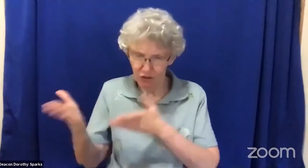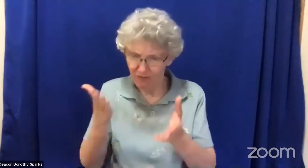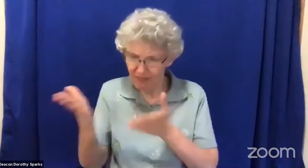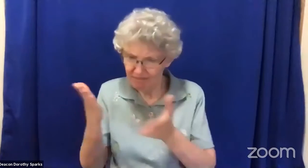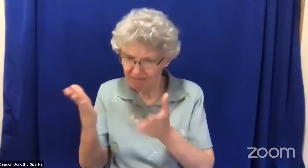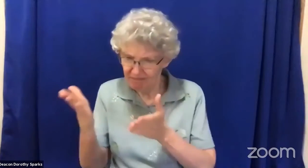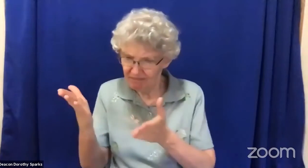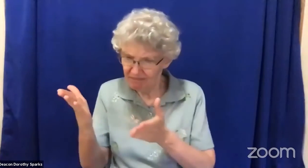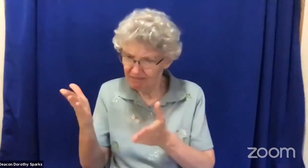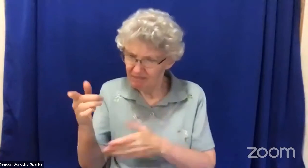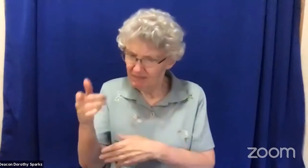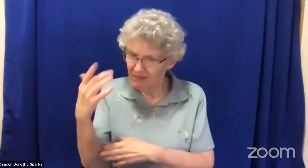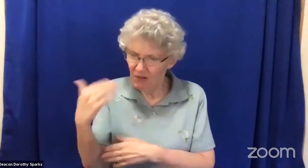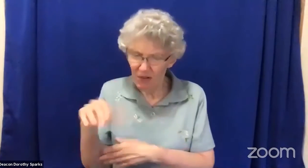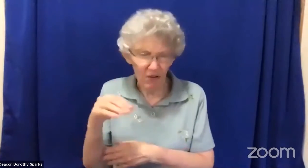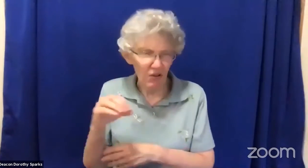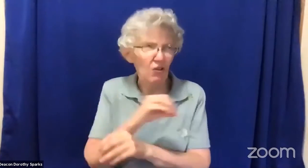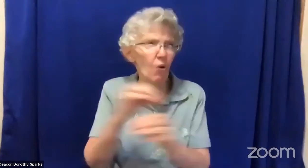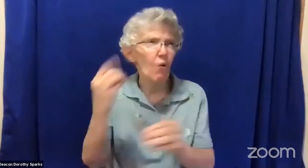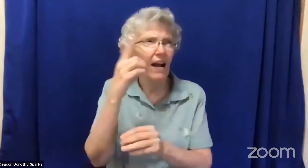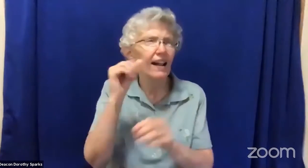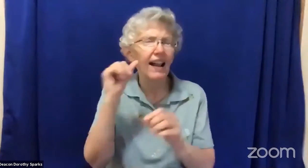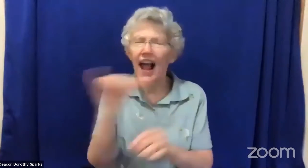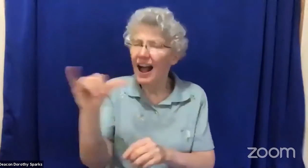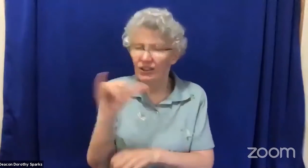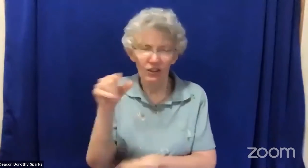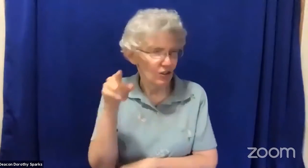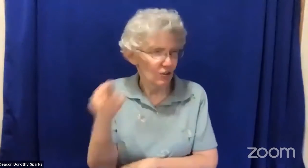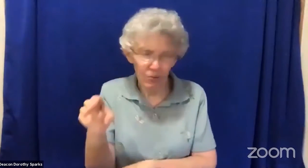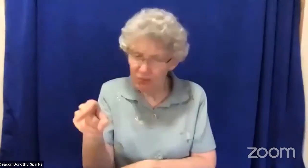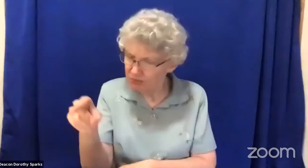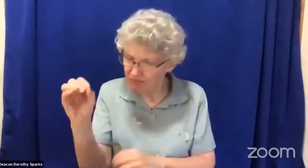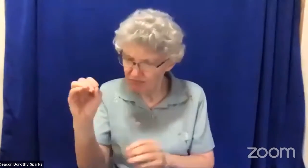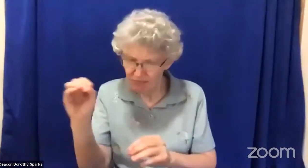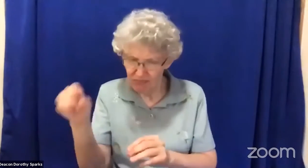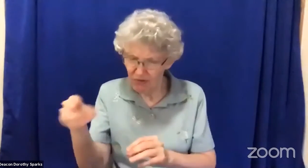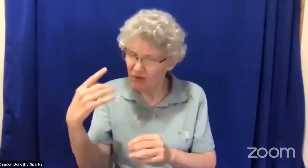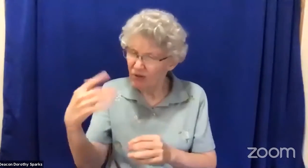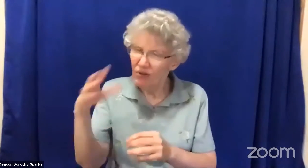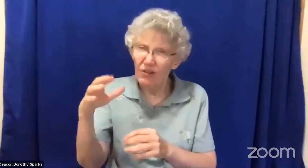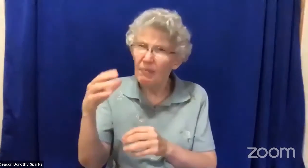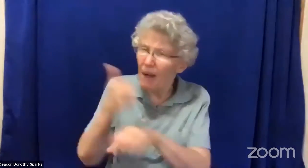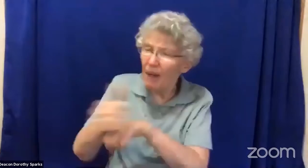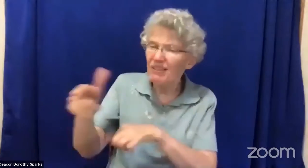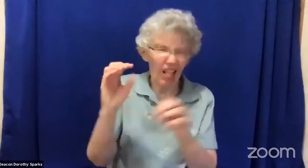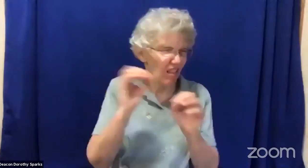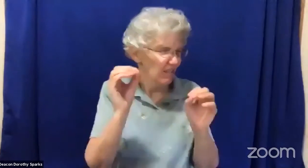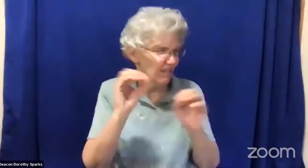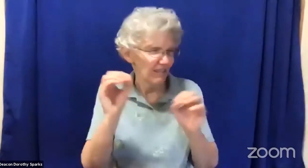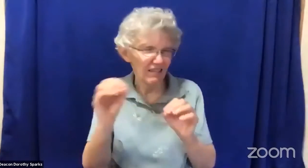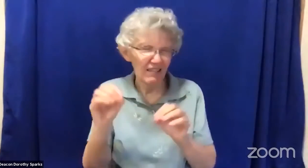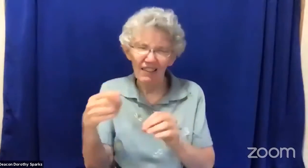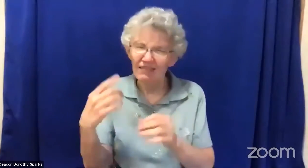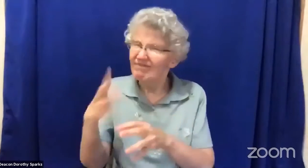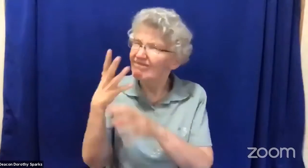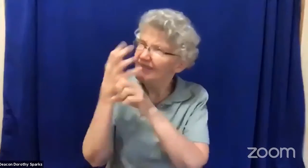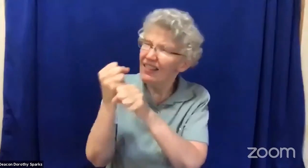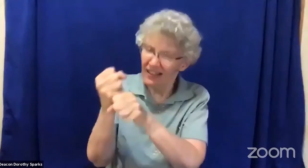and Satan replied I have been going all over the earth then the Lord asked what do you think of my servant